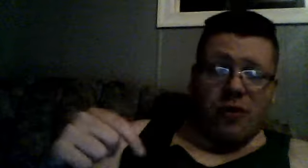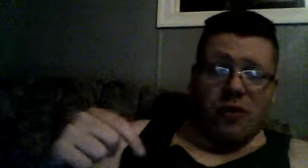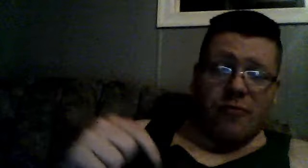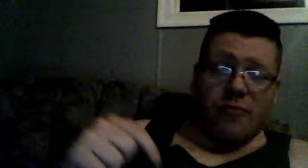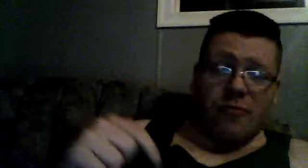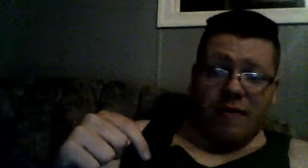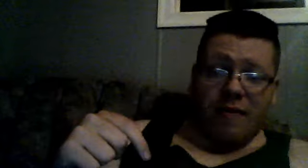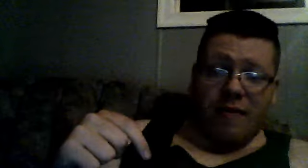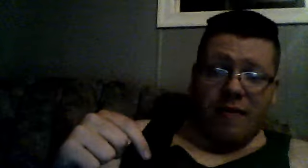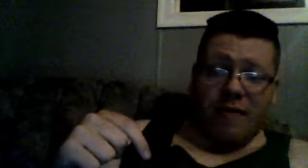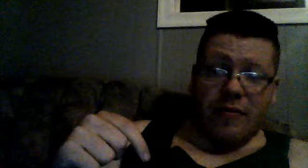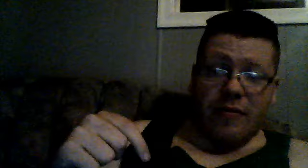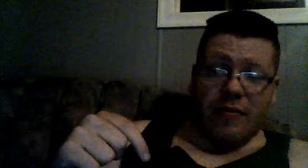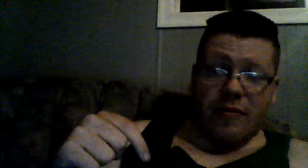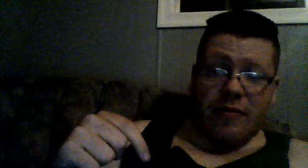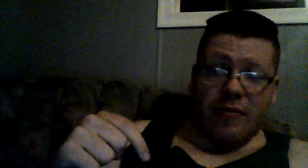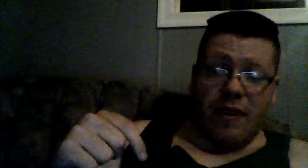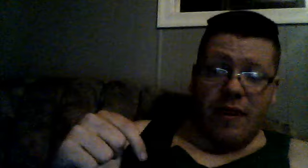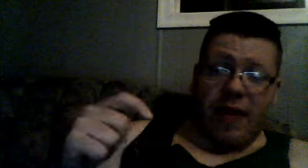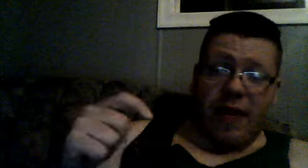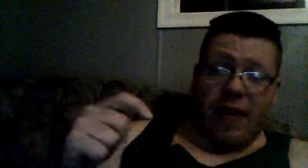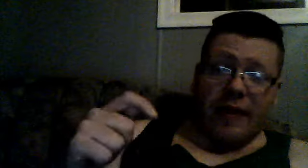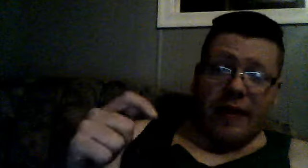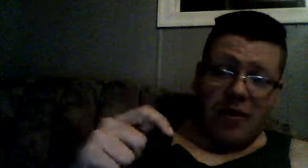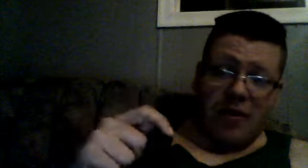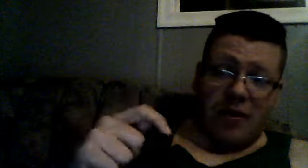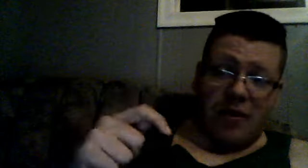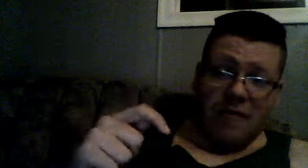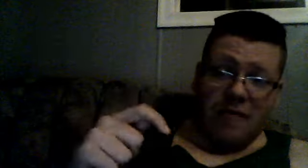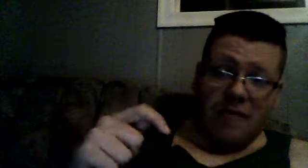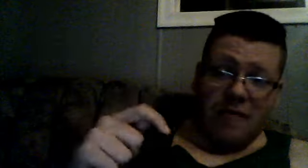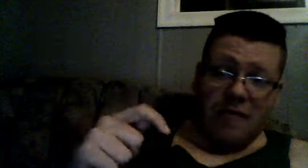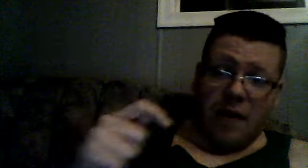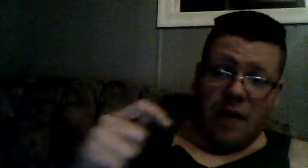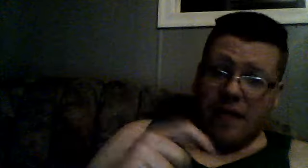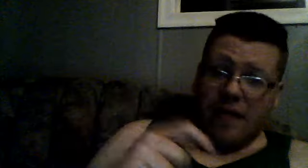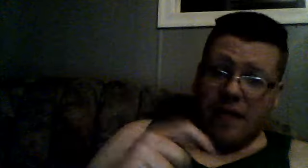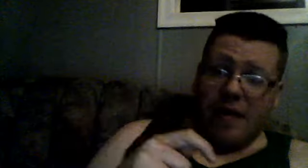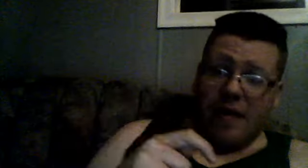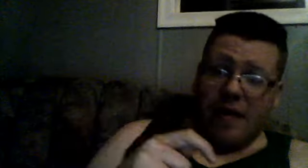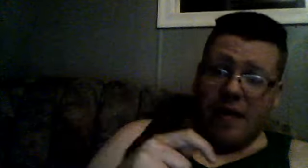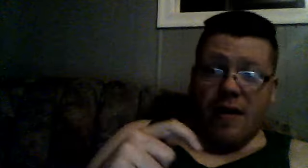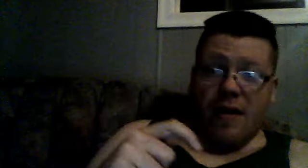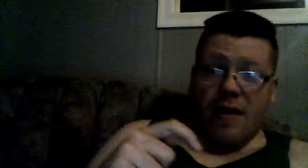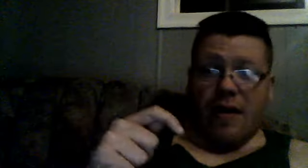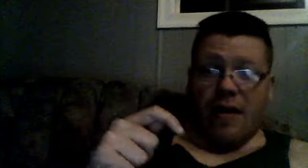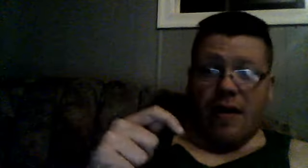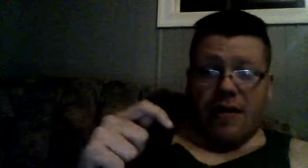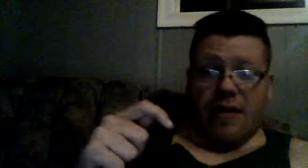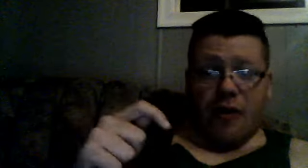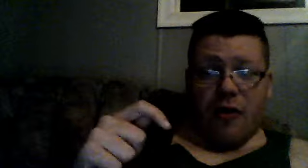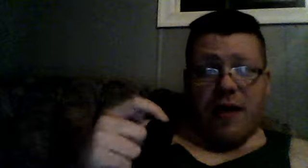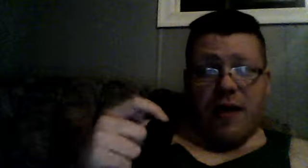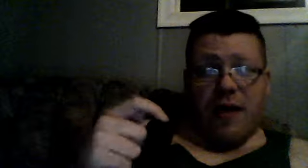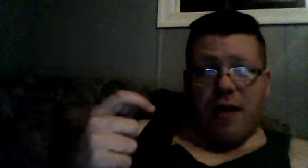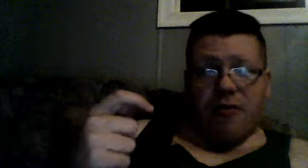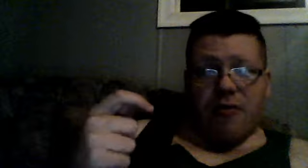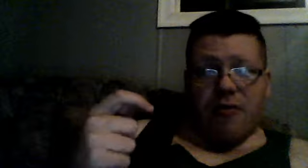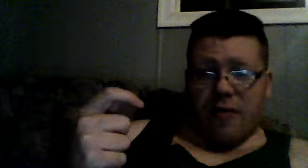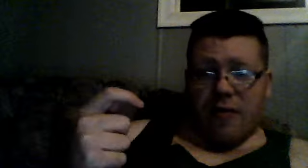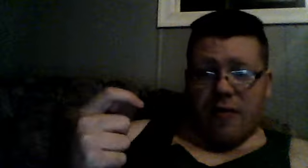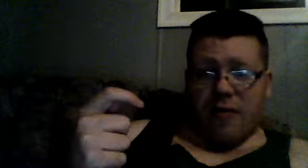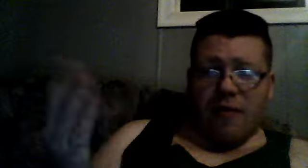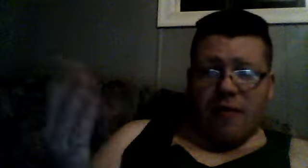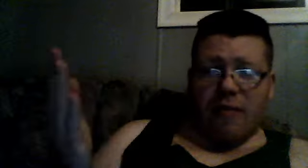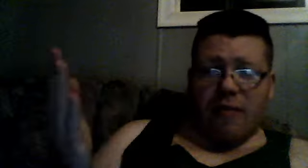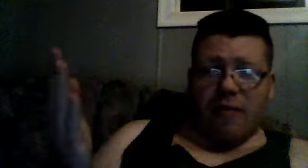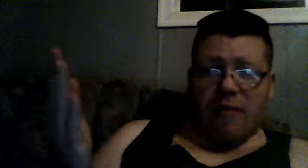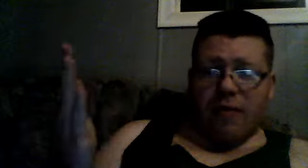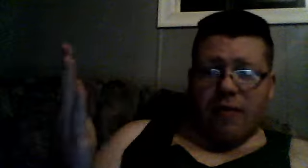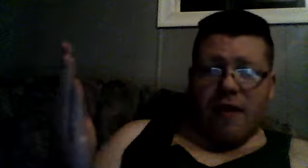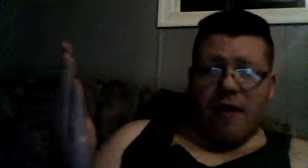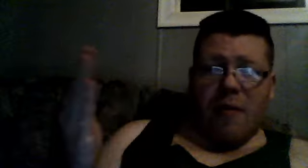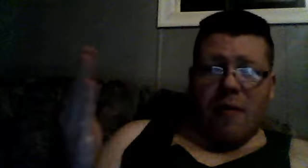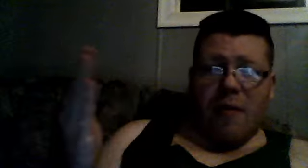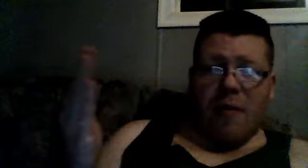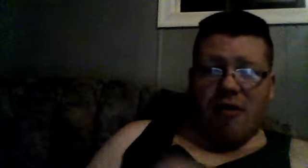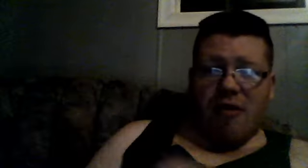voiced, that character, back in the day, is now, a voice director, for, most animated series,